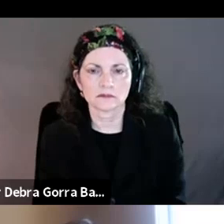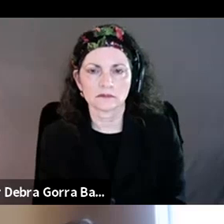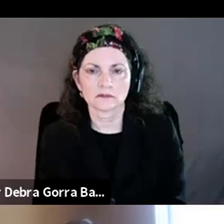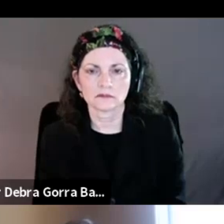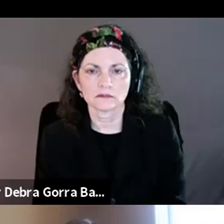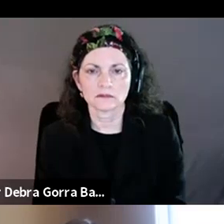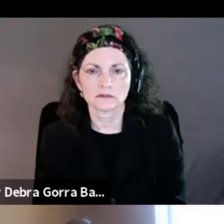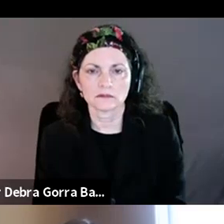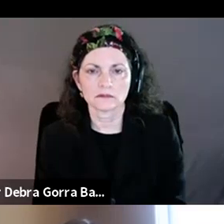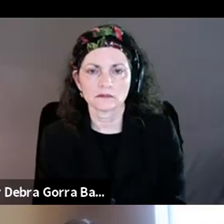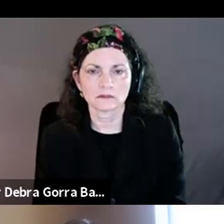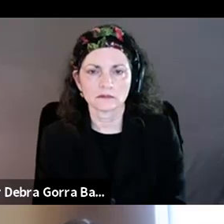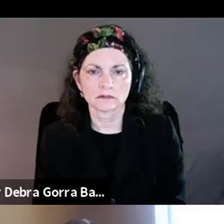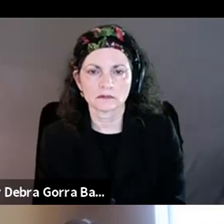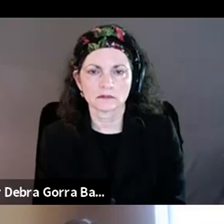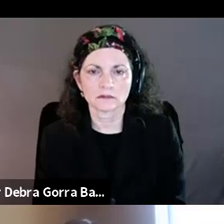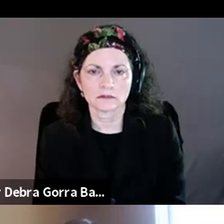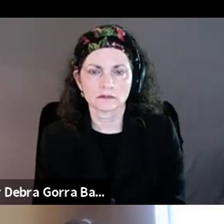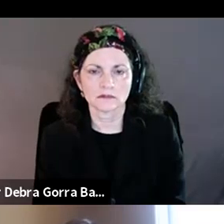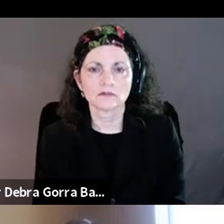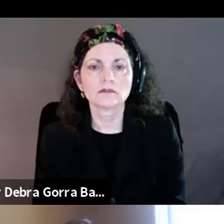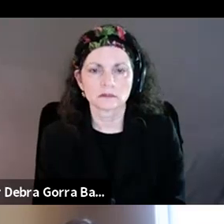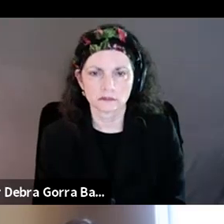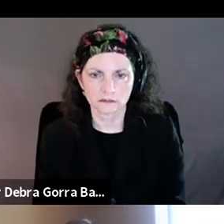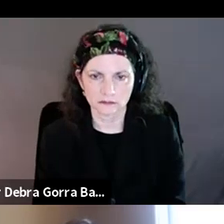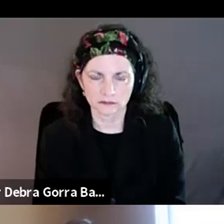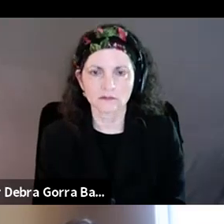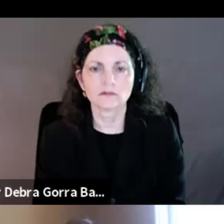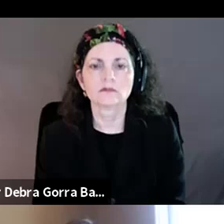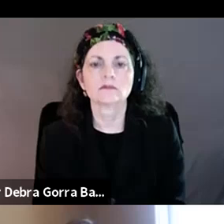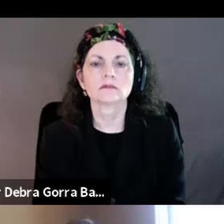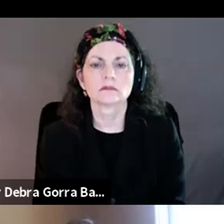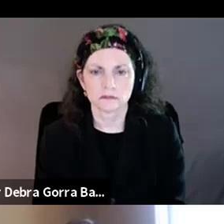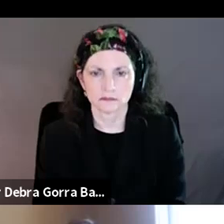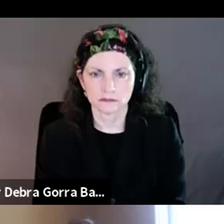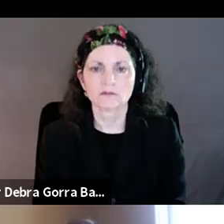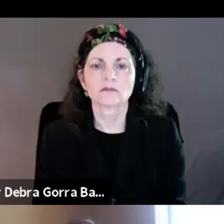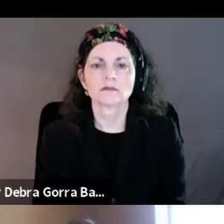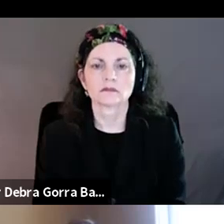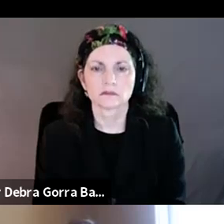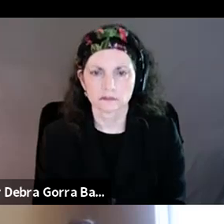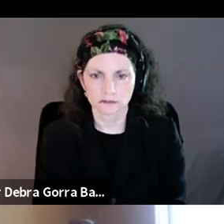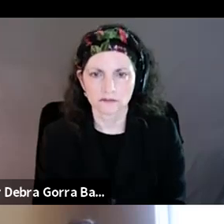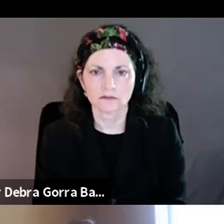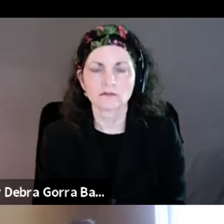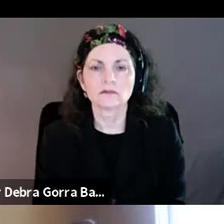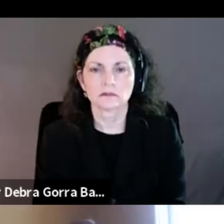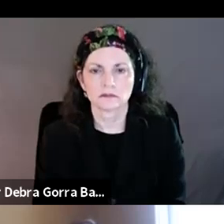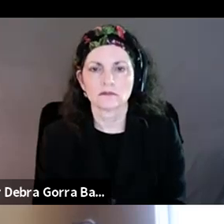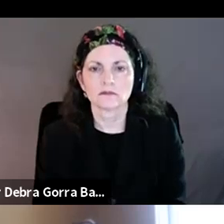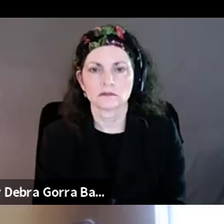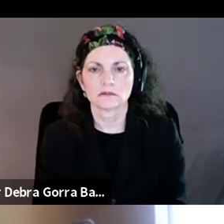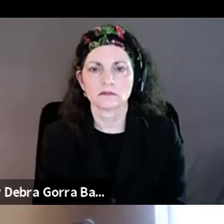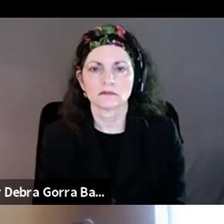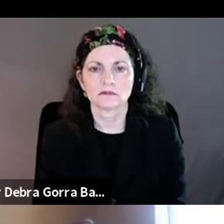me, so I want to be, I don't want it just to be me. I don't want to be alone in this specific industry, but I want to be able to give